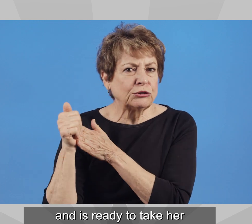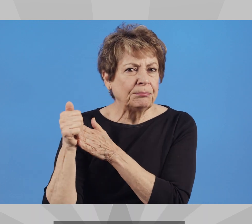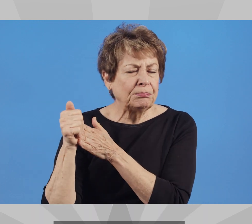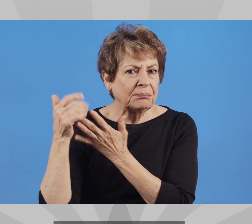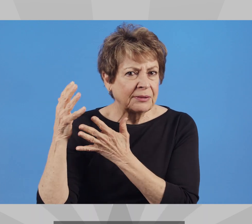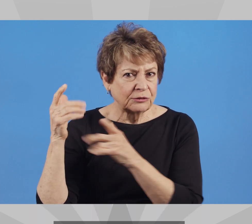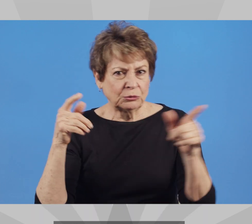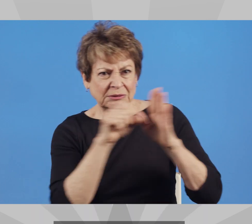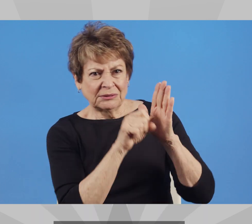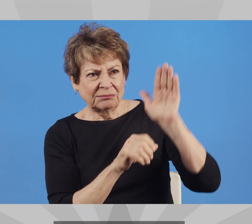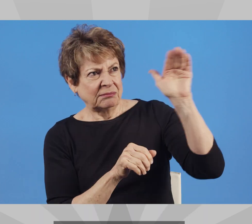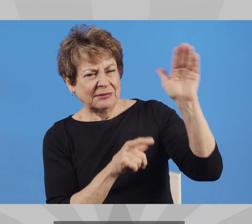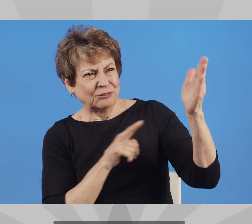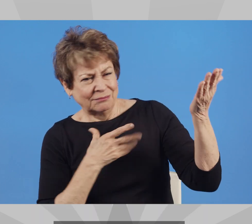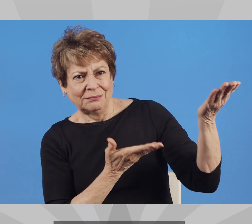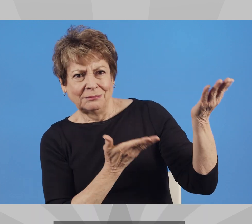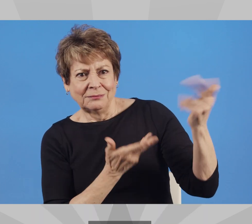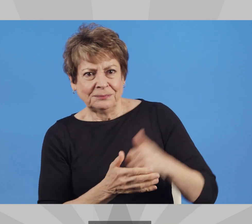to the state legislature.